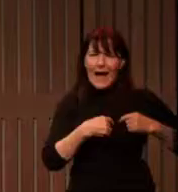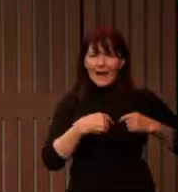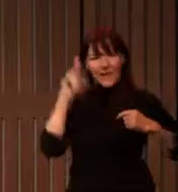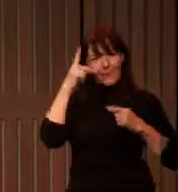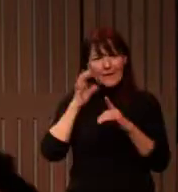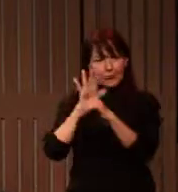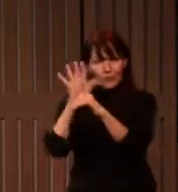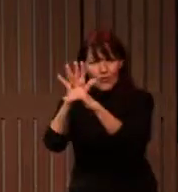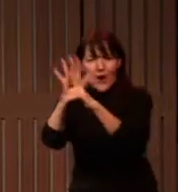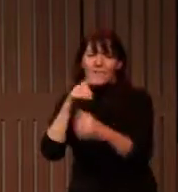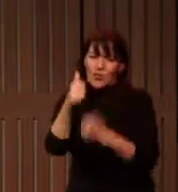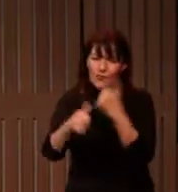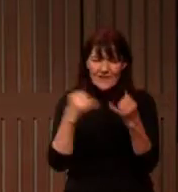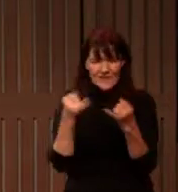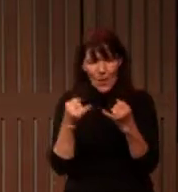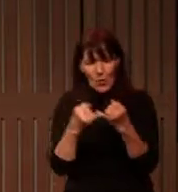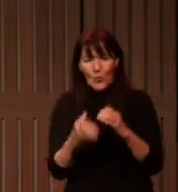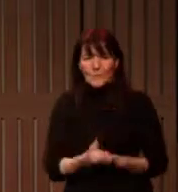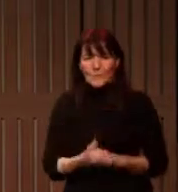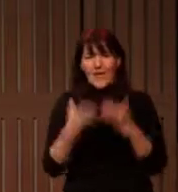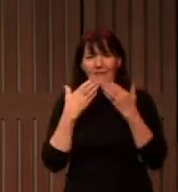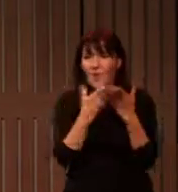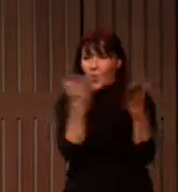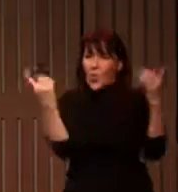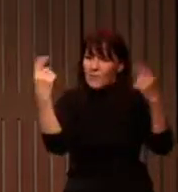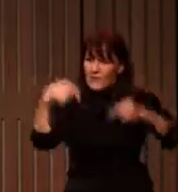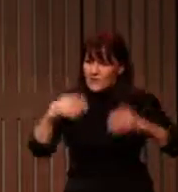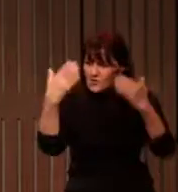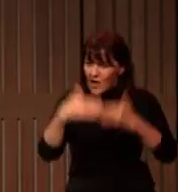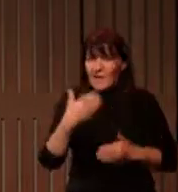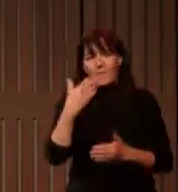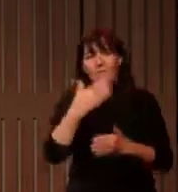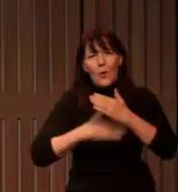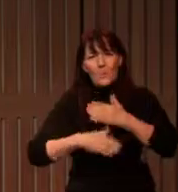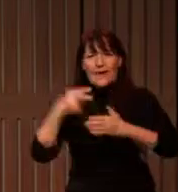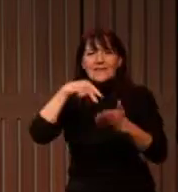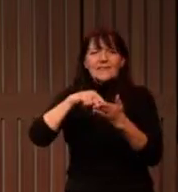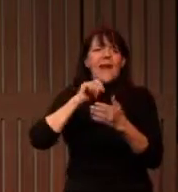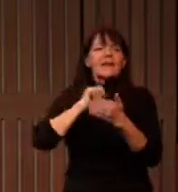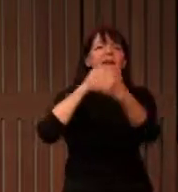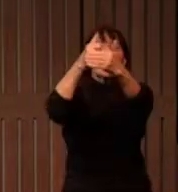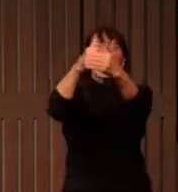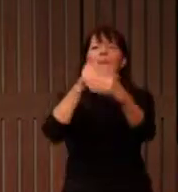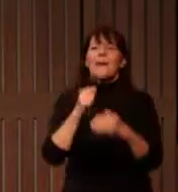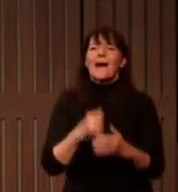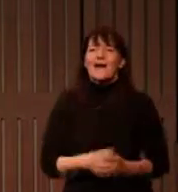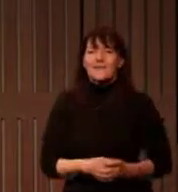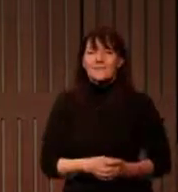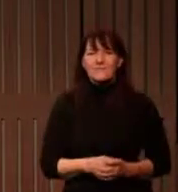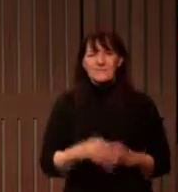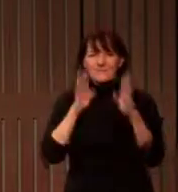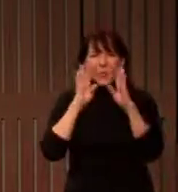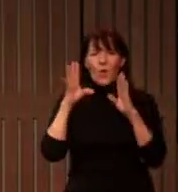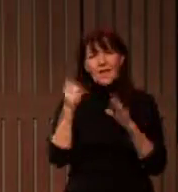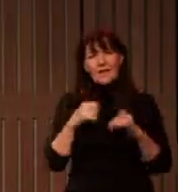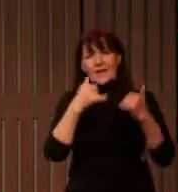So well done and congratulations, Uncle. Thank you all for attending. Thank you for your patience up there standing at the back. It's wonderful to have